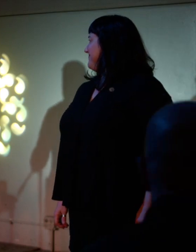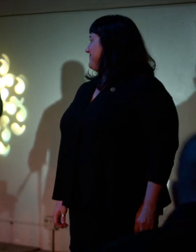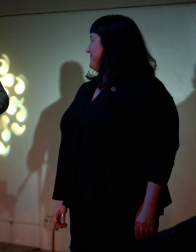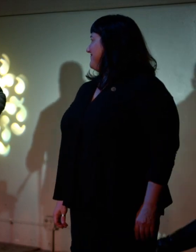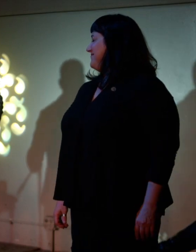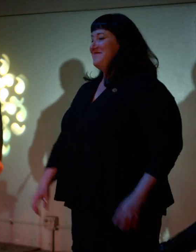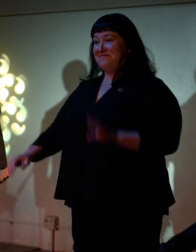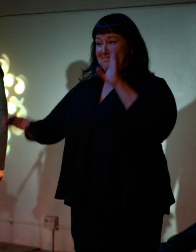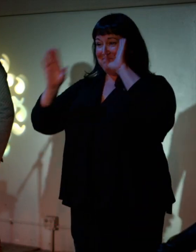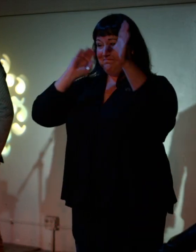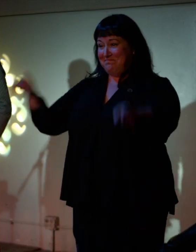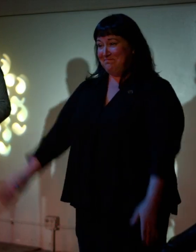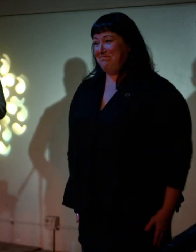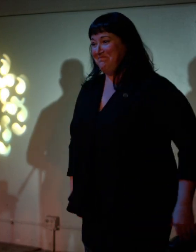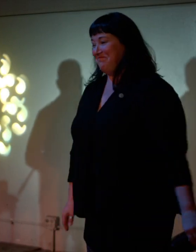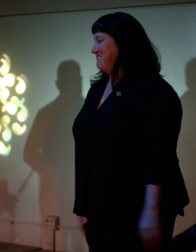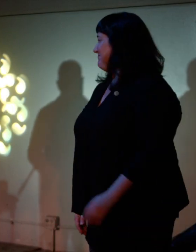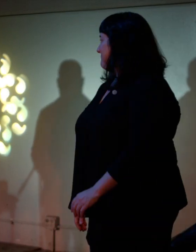Hello.